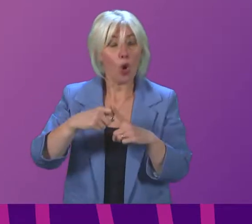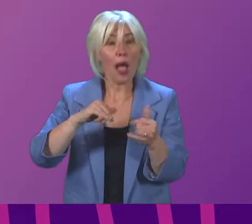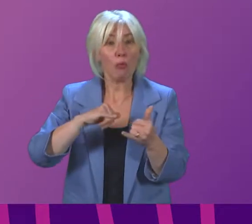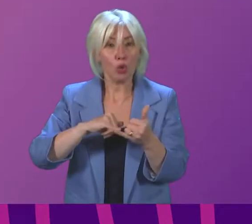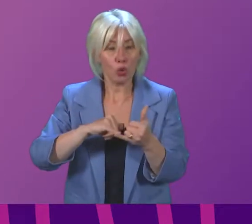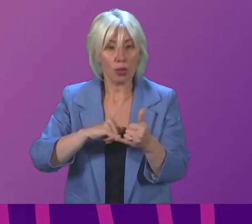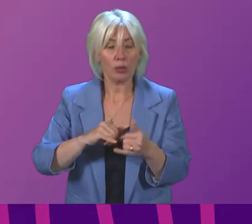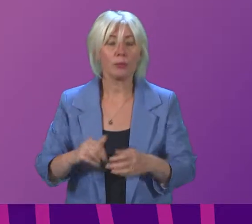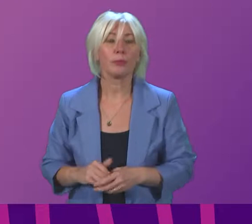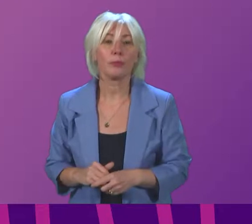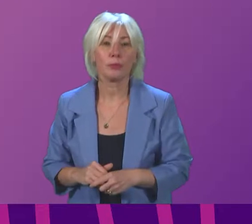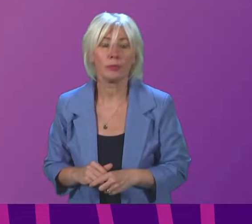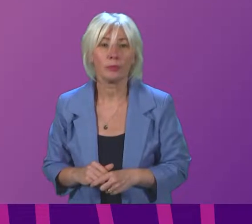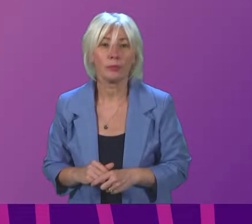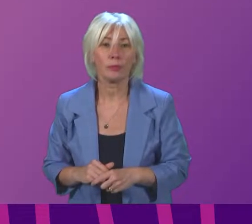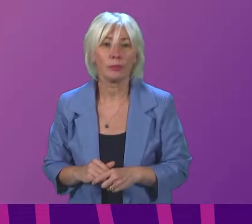Sandesh Gulhani.